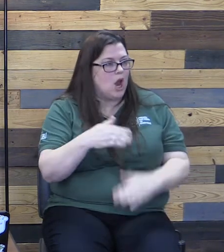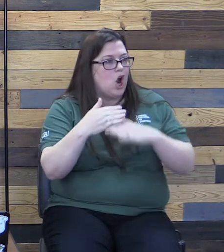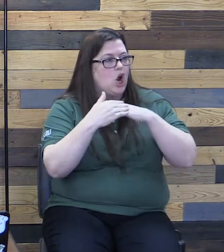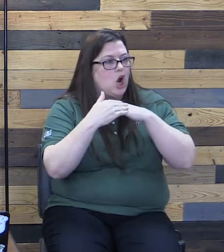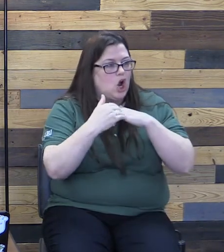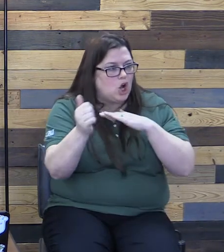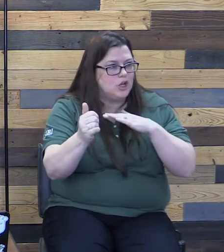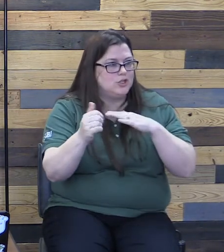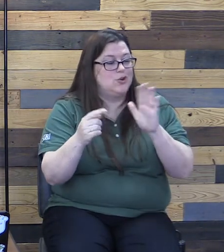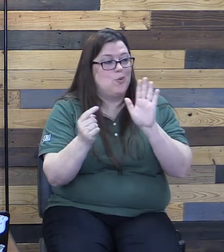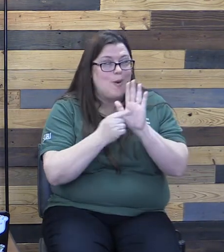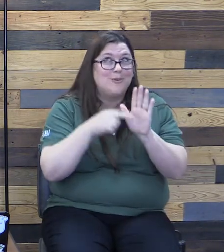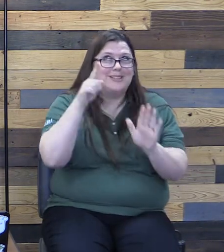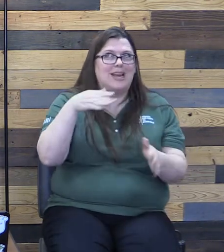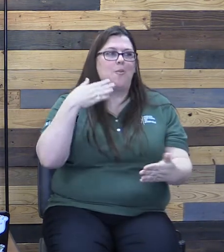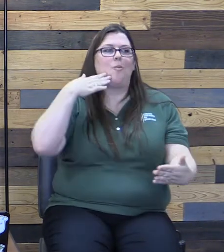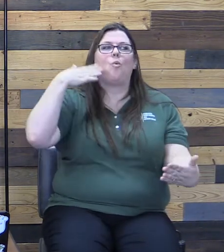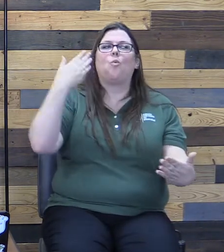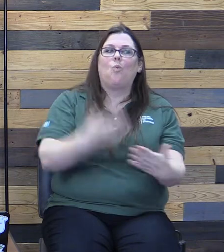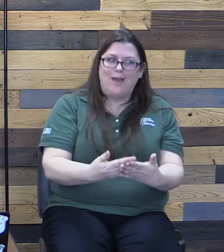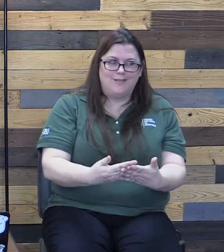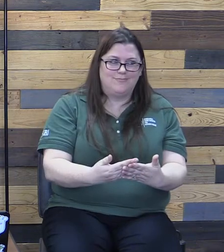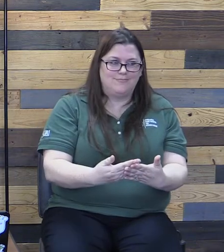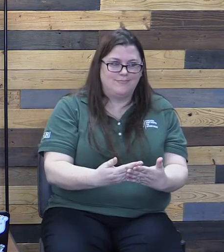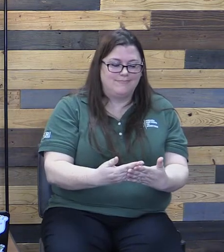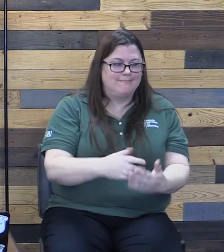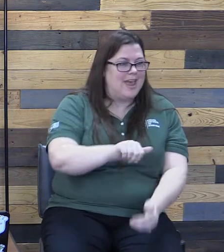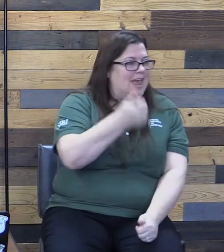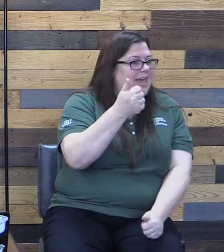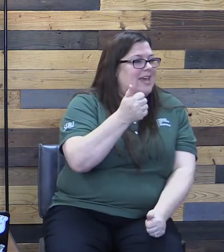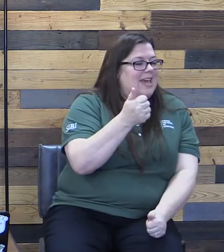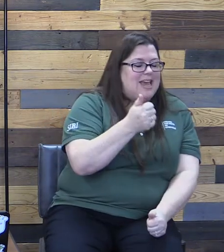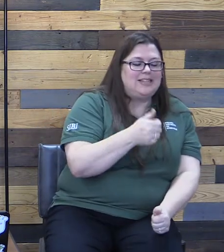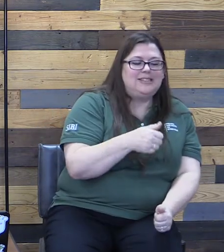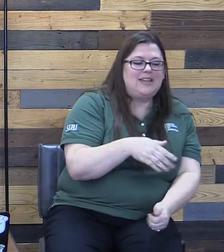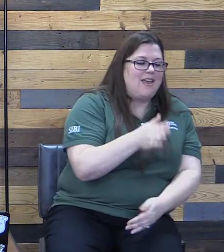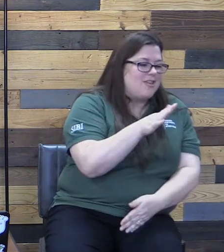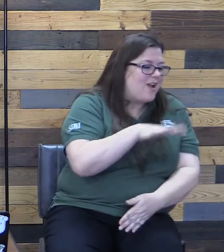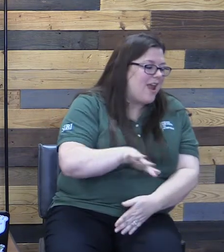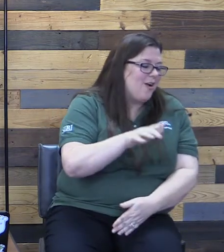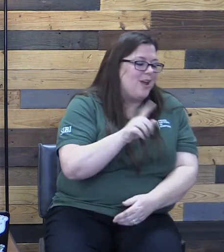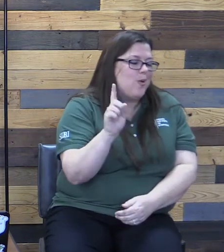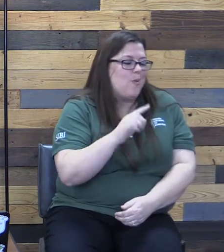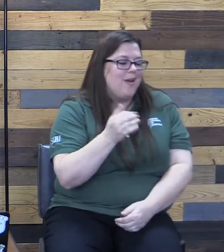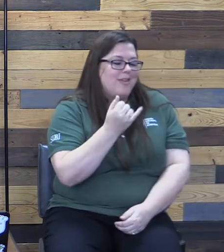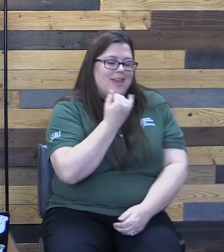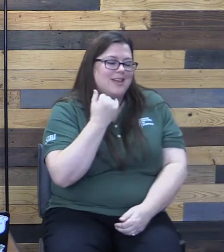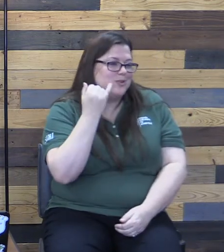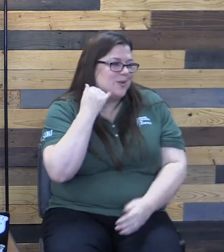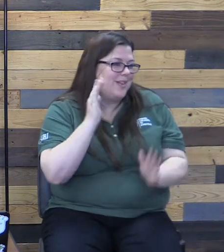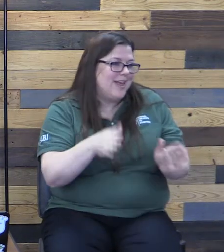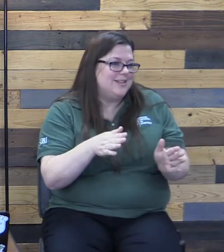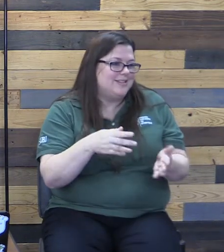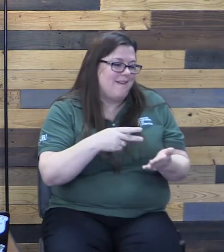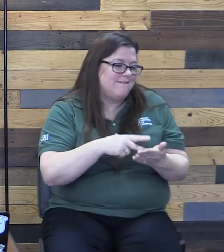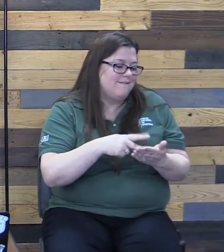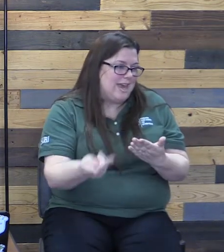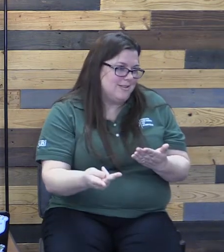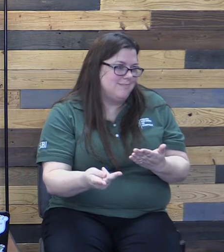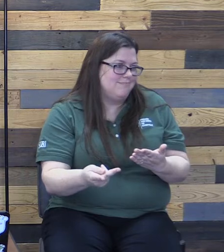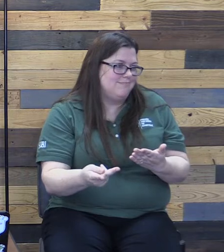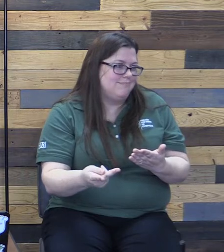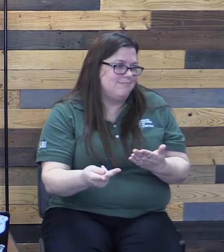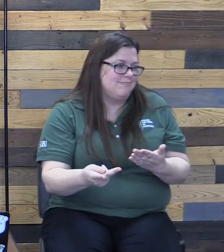This is another area where the Israelites completely failed. When they were given the Ten Commandments in Exodus